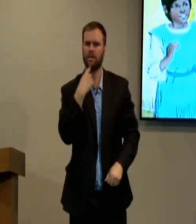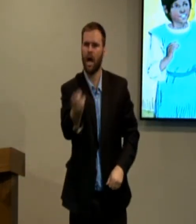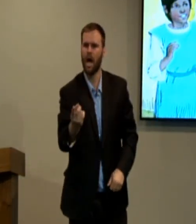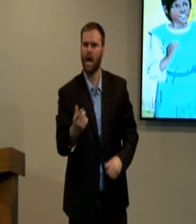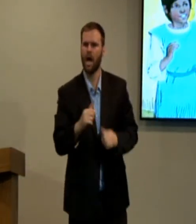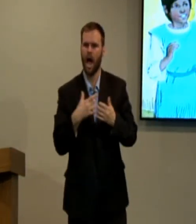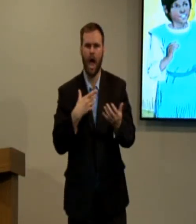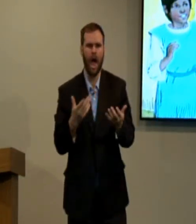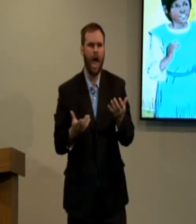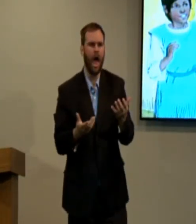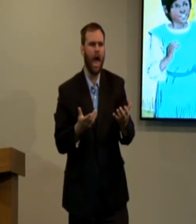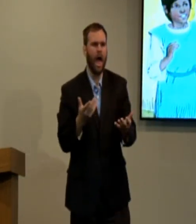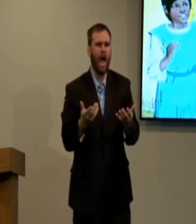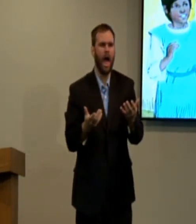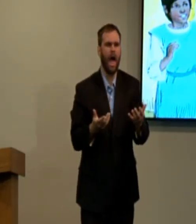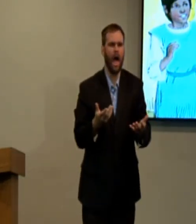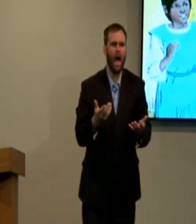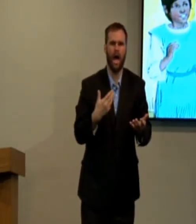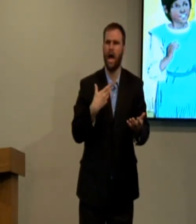How would you feel if you had to say something like that?